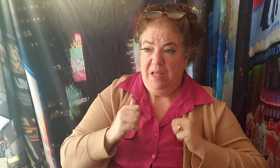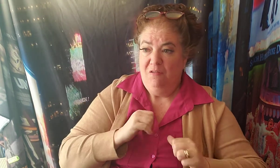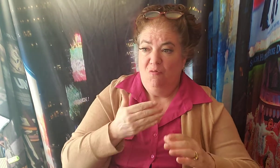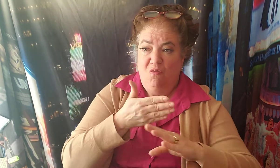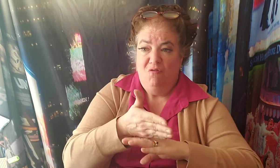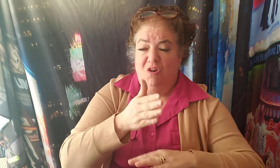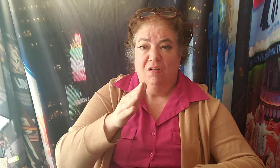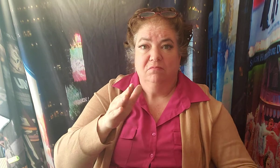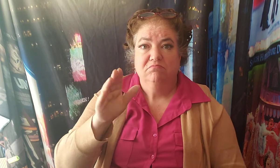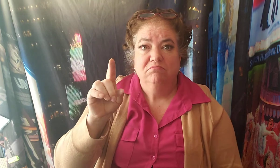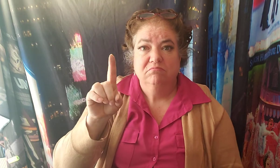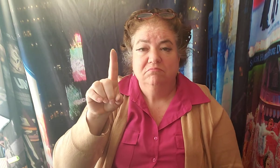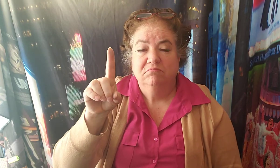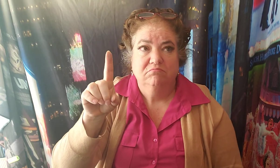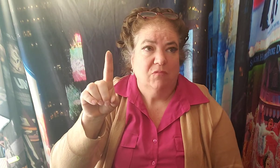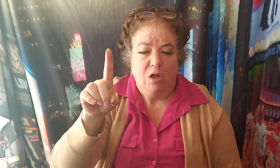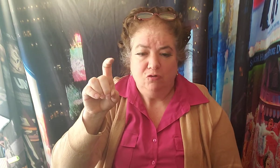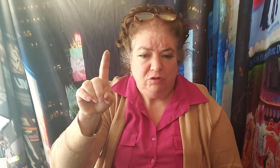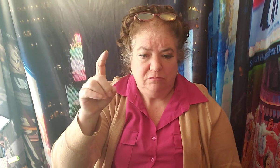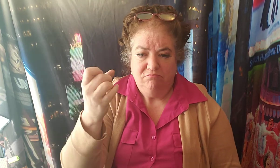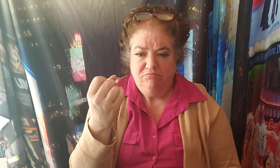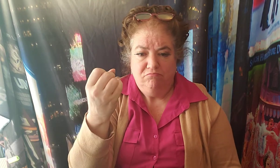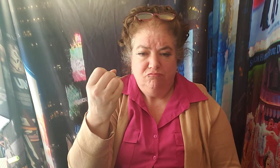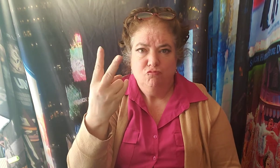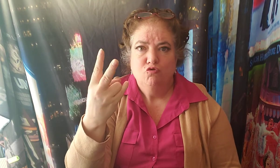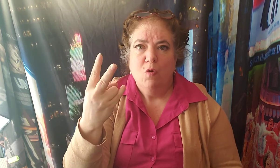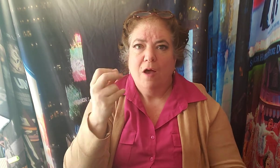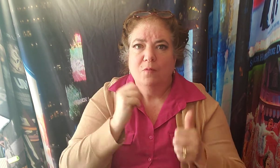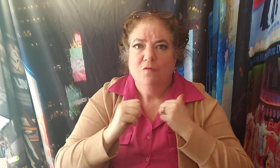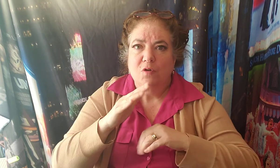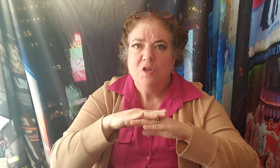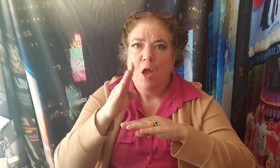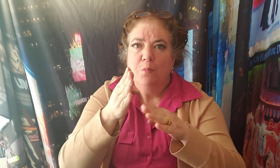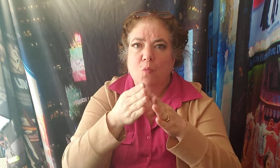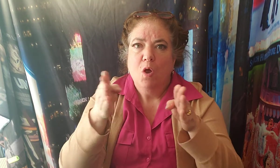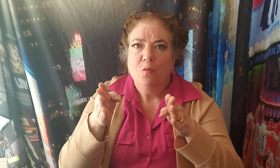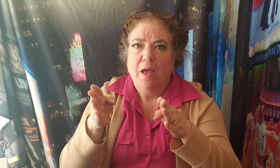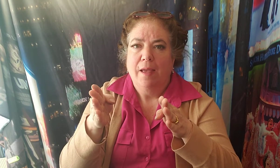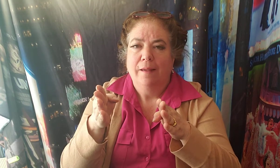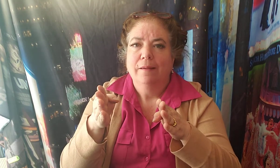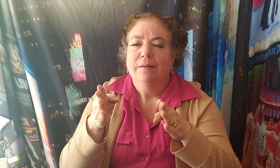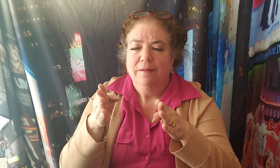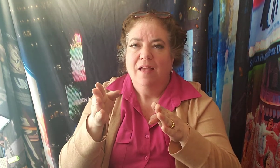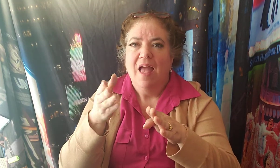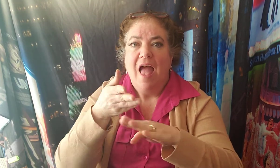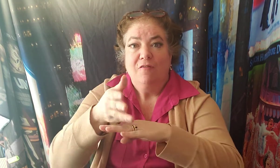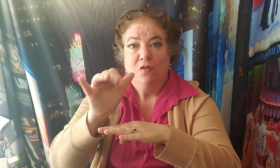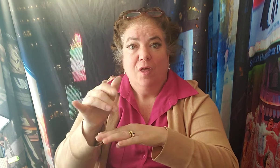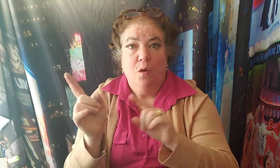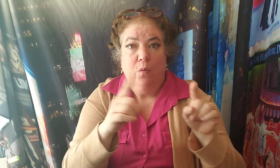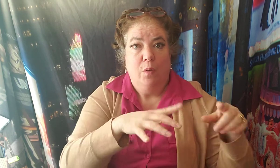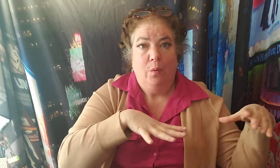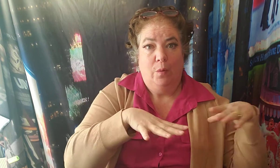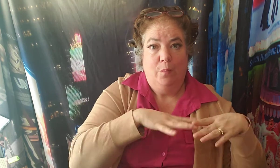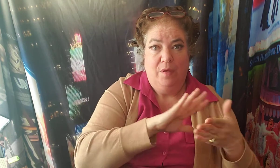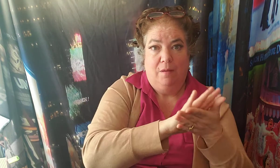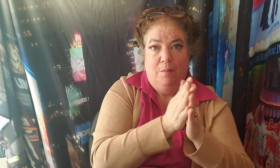And being adapted For Hollywood Women were added To the cast And supporting talents Were enlisted Including, oh